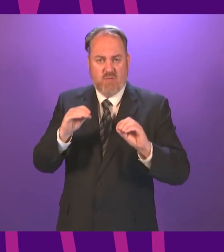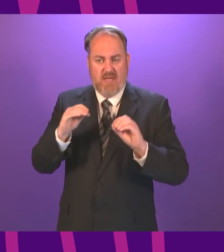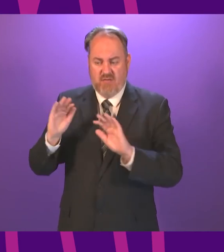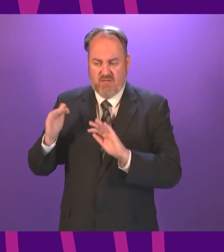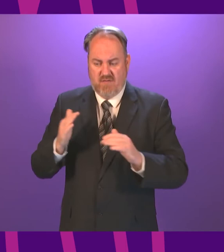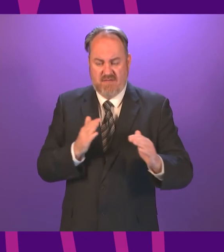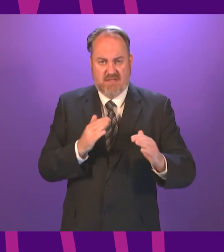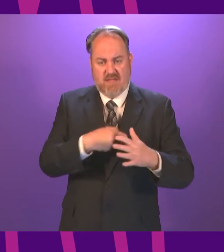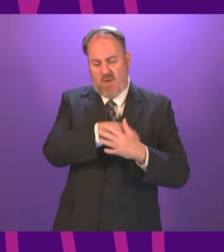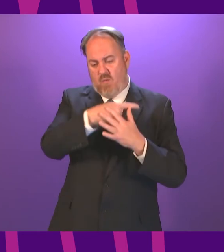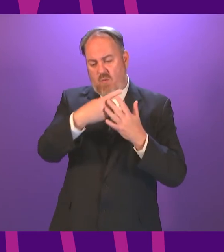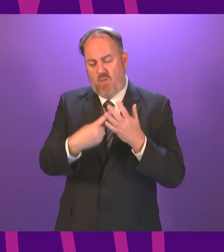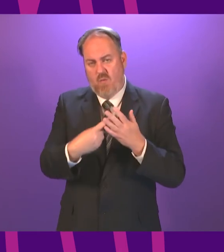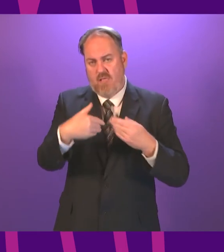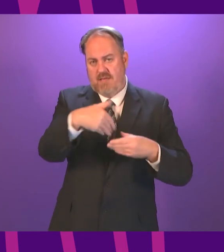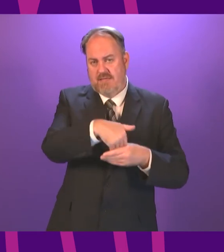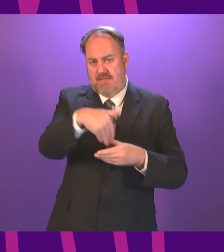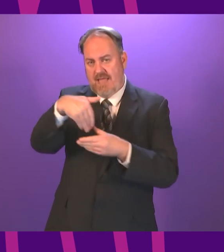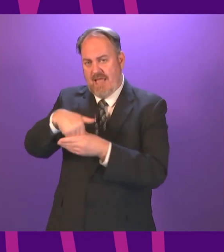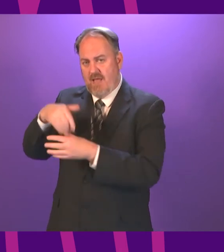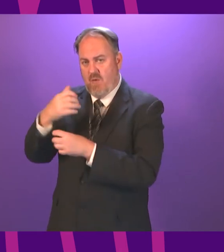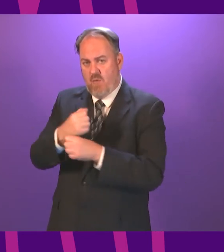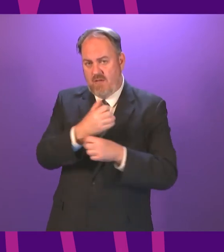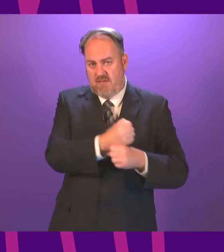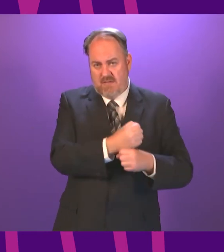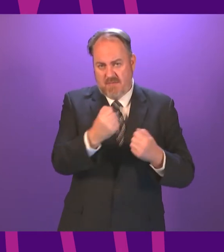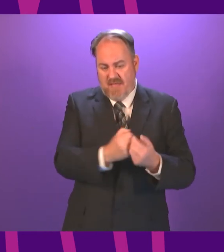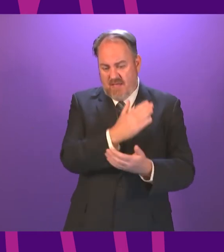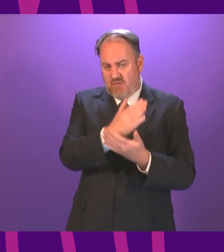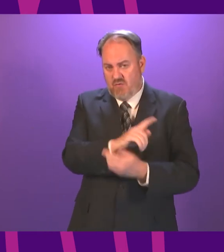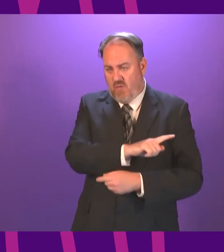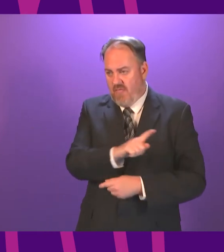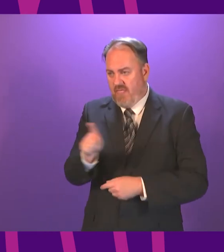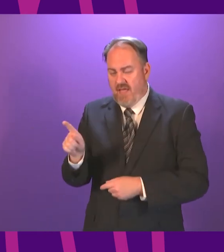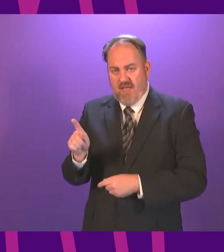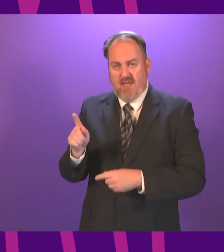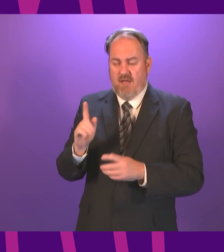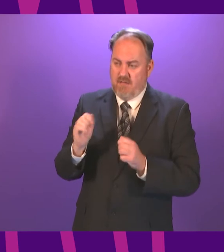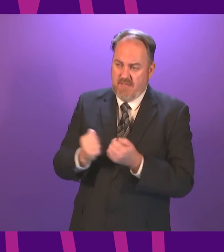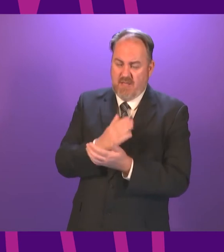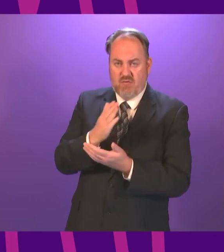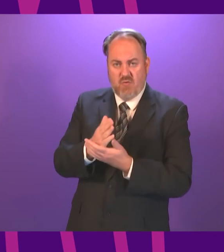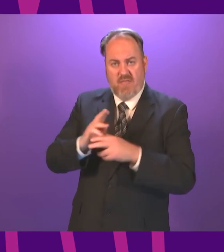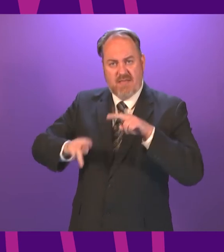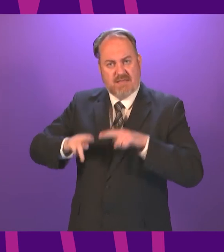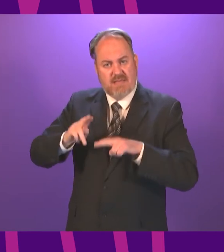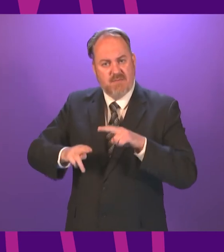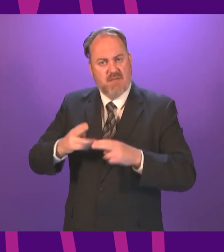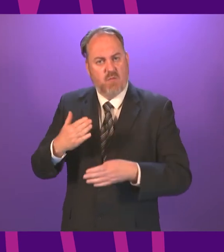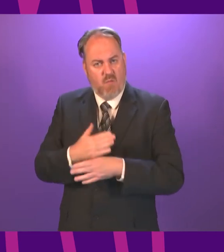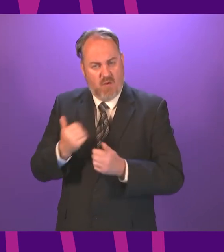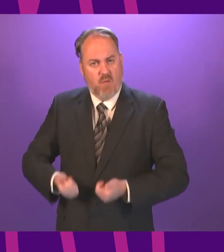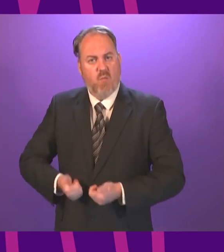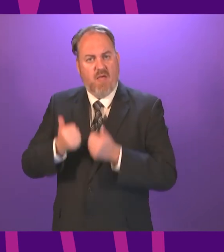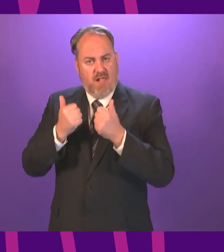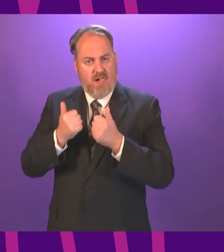stakeholders to deliver a system for assessments this year which will be robust, which young people can